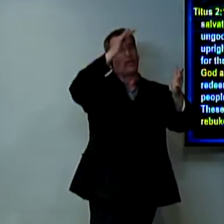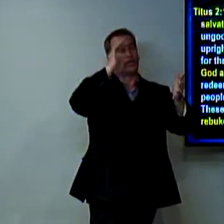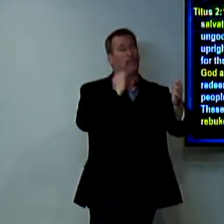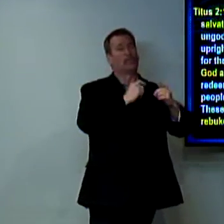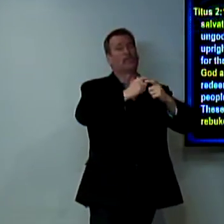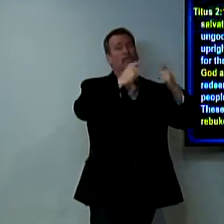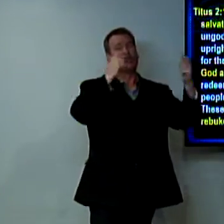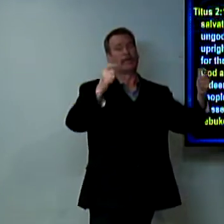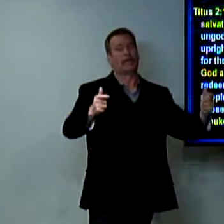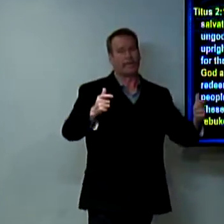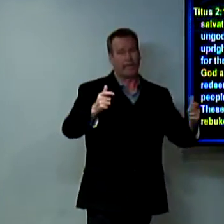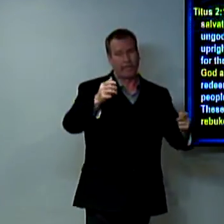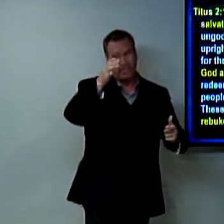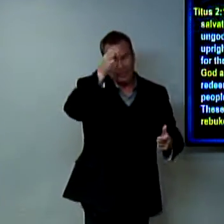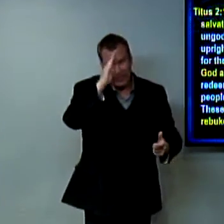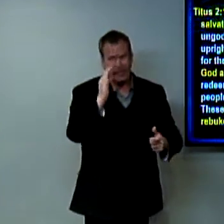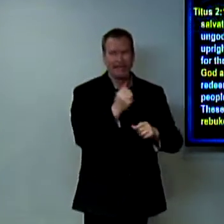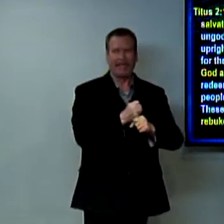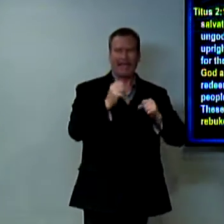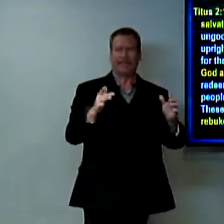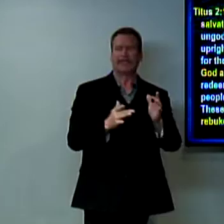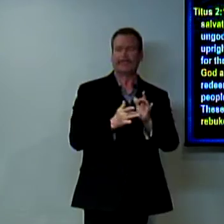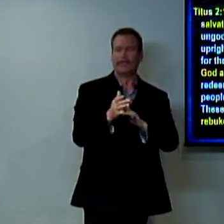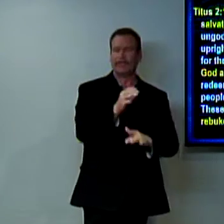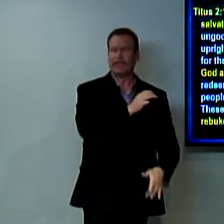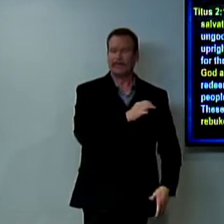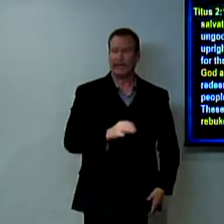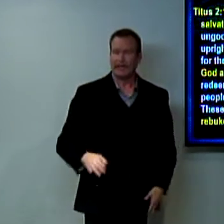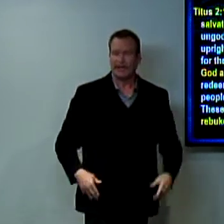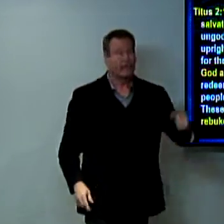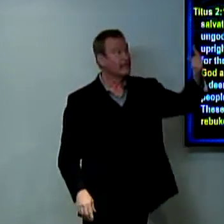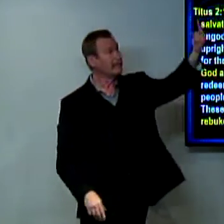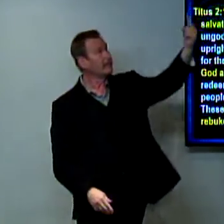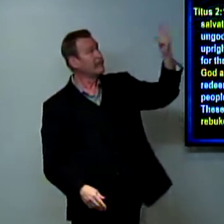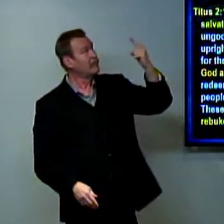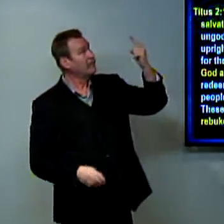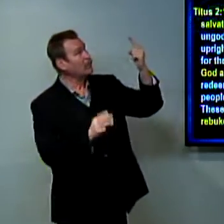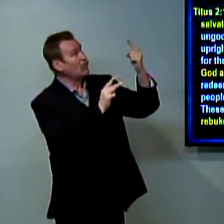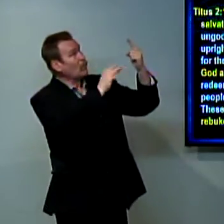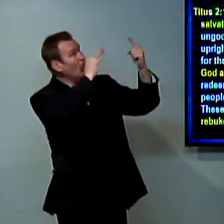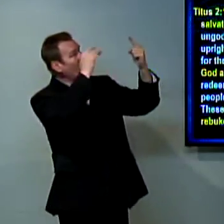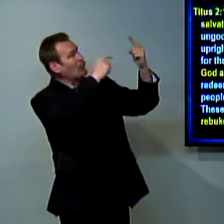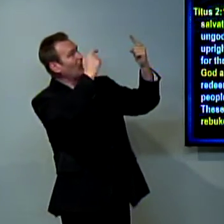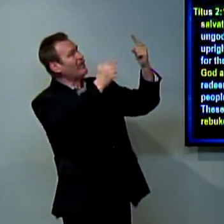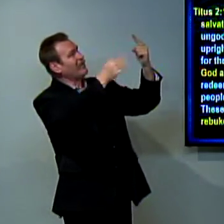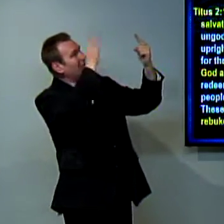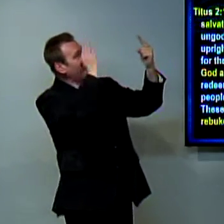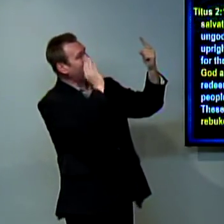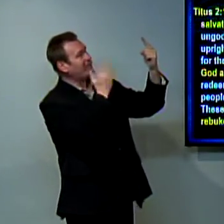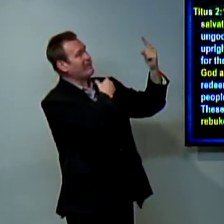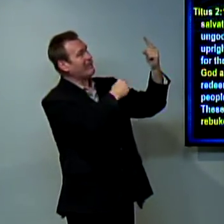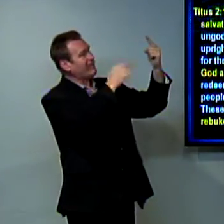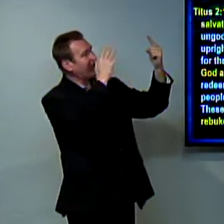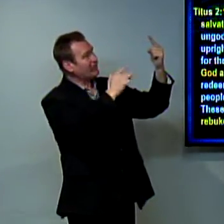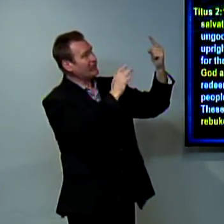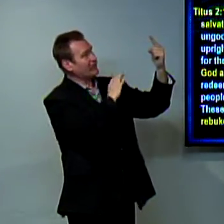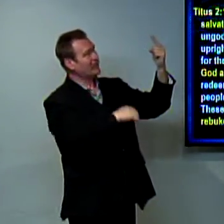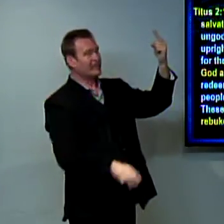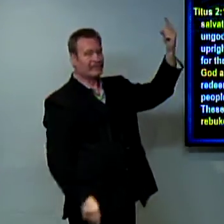blessed hope the appearing of the glory of our great God and Savior Jesus Christ we look to Jesus Christ our